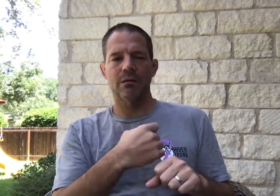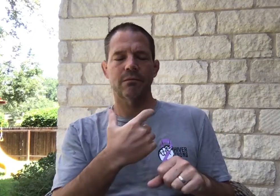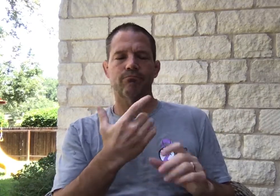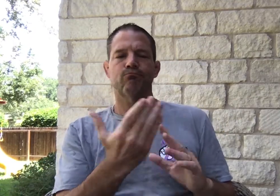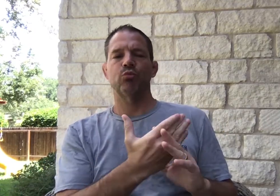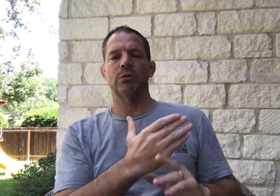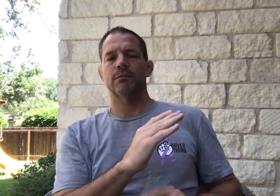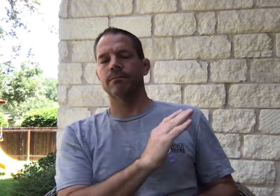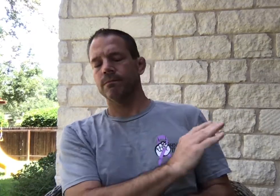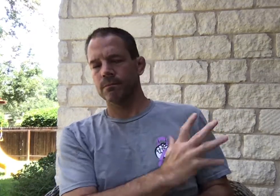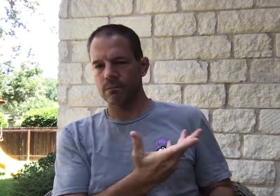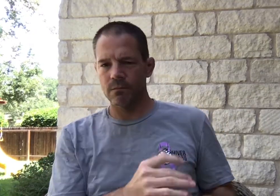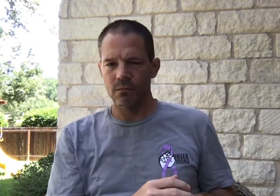from the fight and take some breaks.